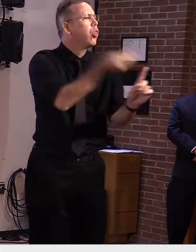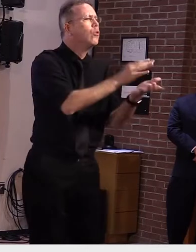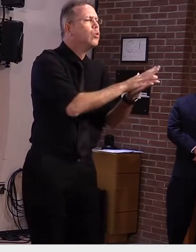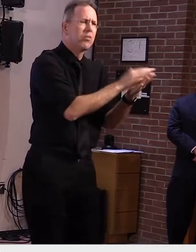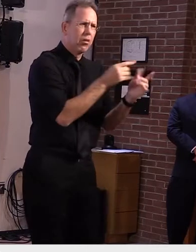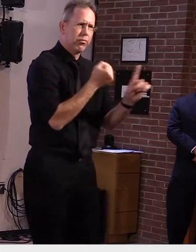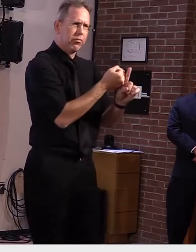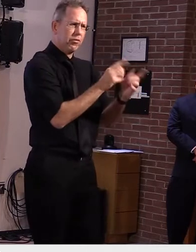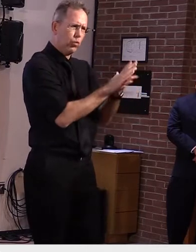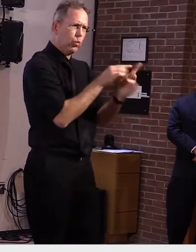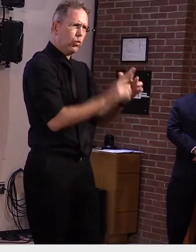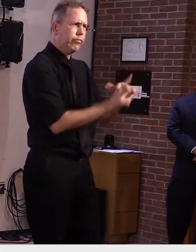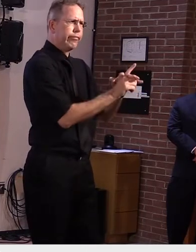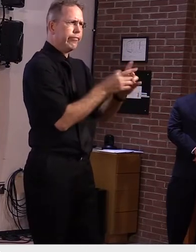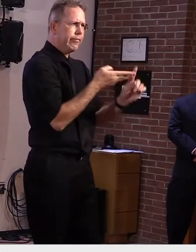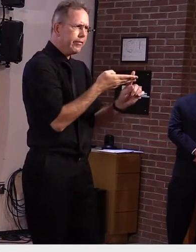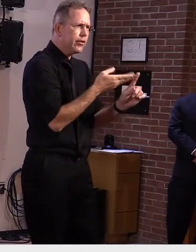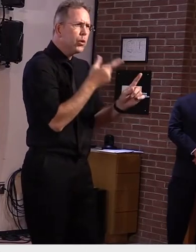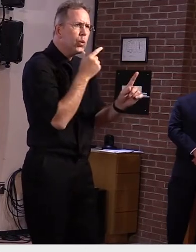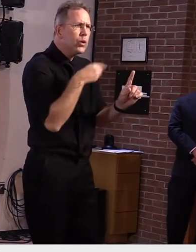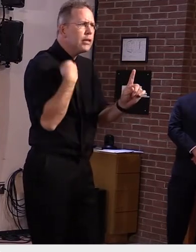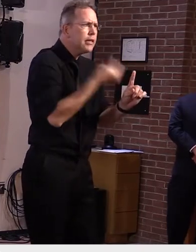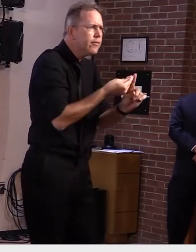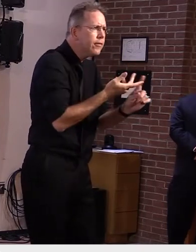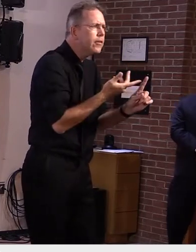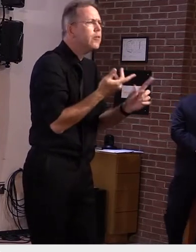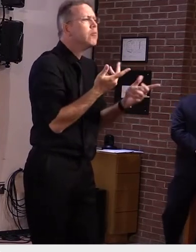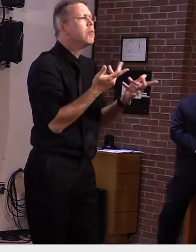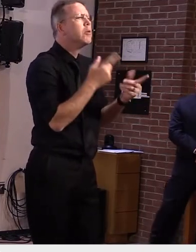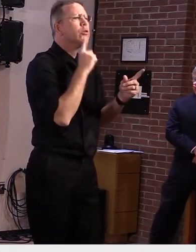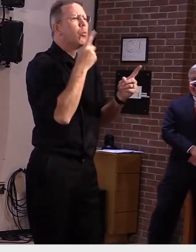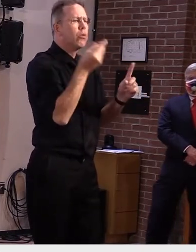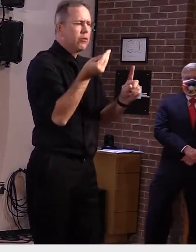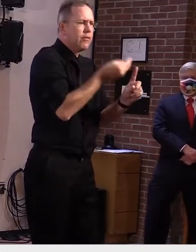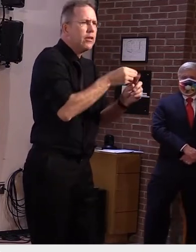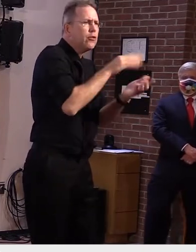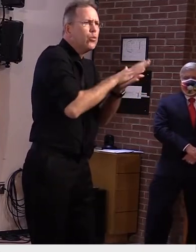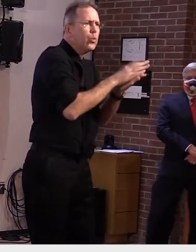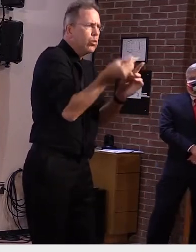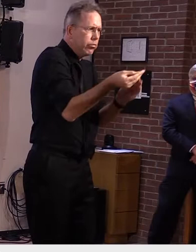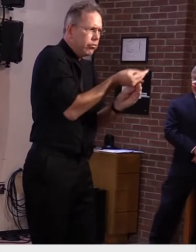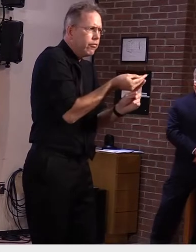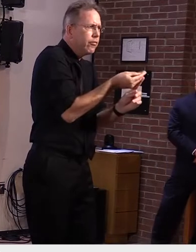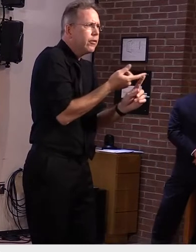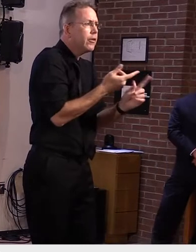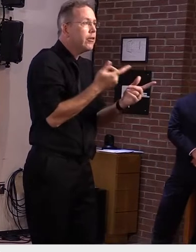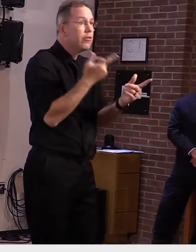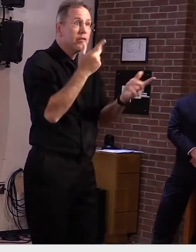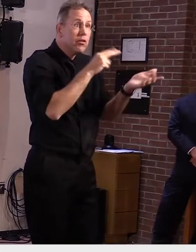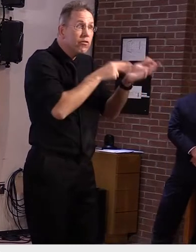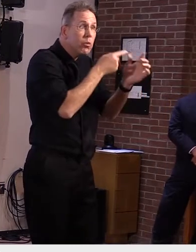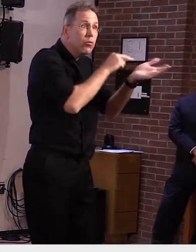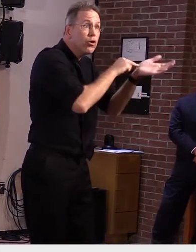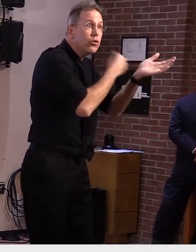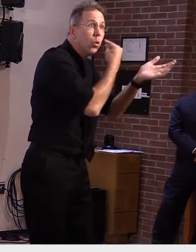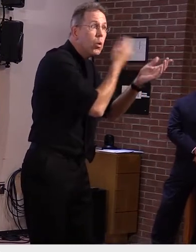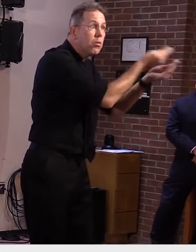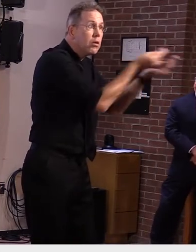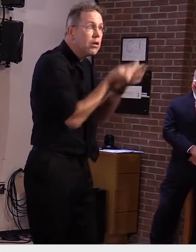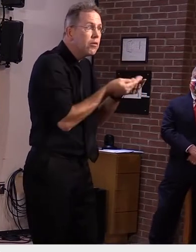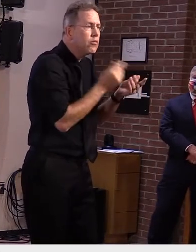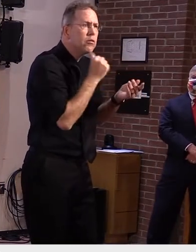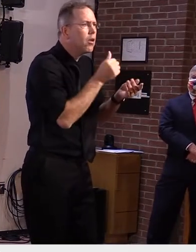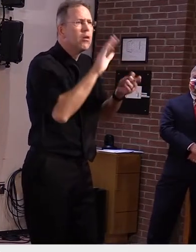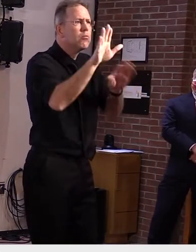just this time inside a school rather than a workplace or a long-term care facility or other setting. It does mean that